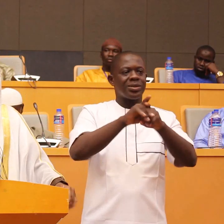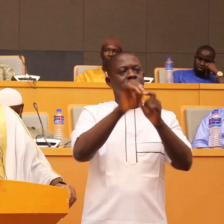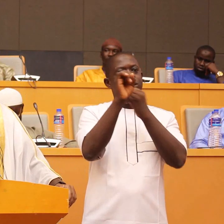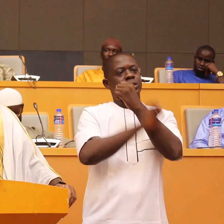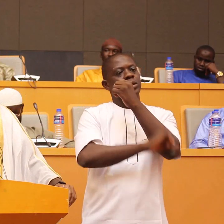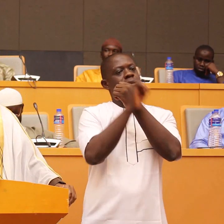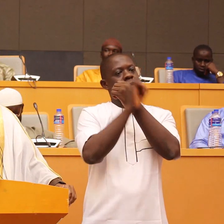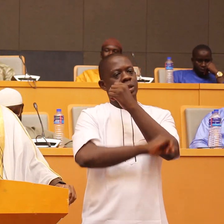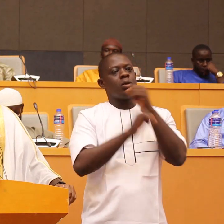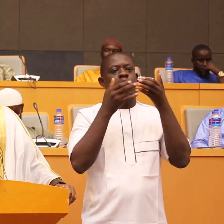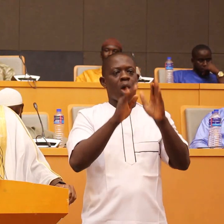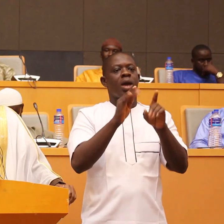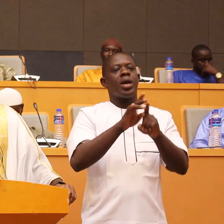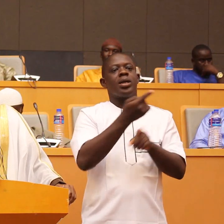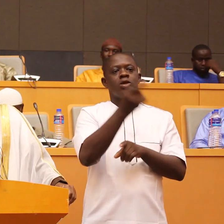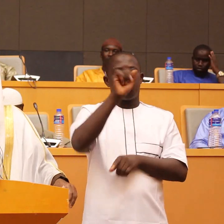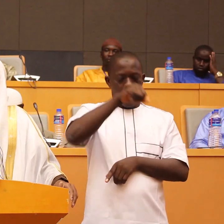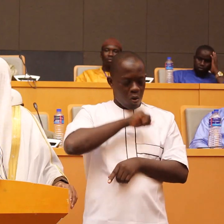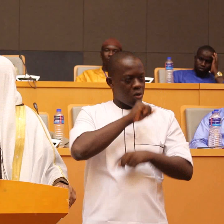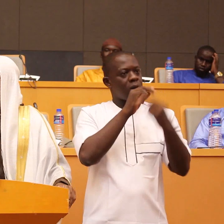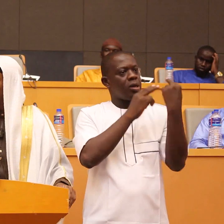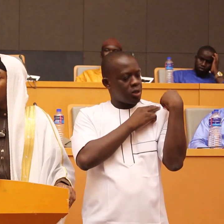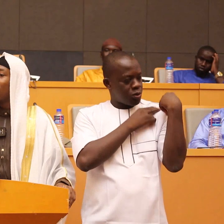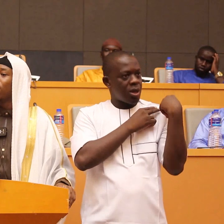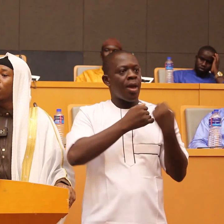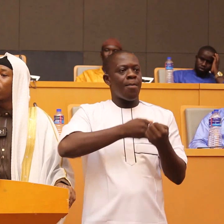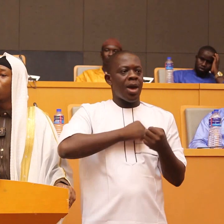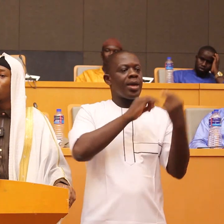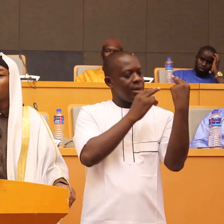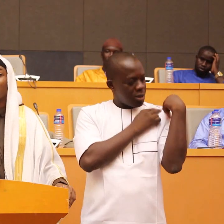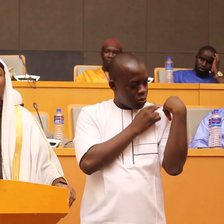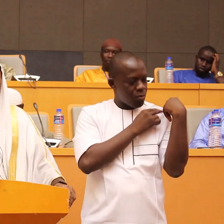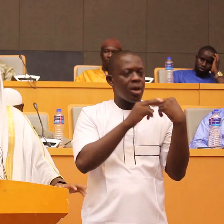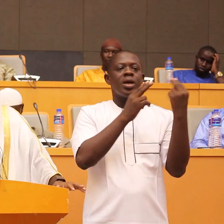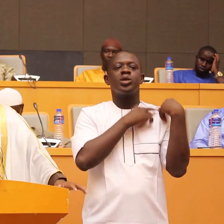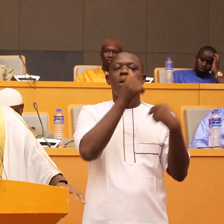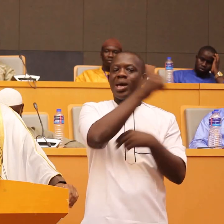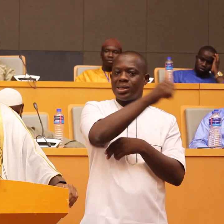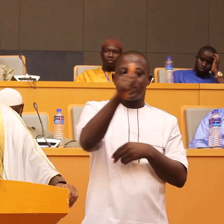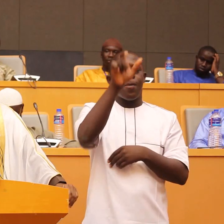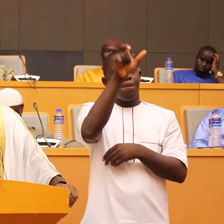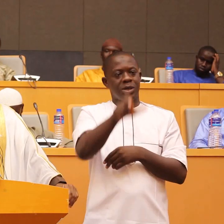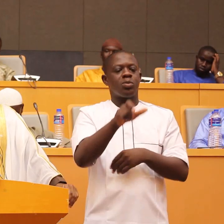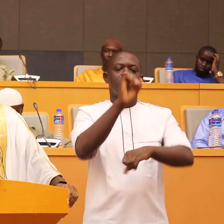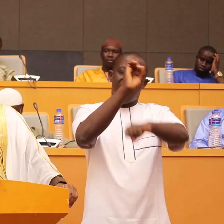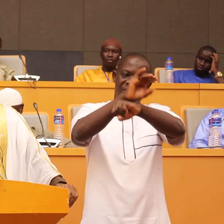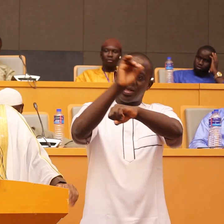actions and this is your duty this is my duty and this is the duty of each and everyone here